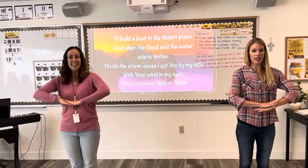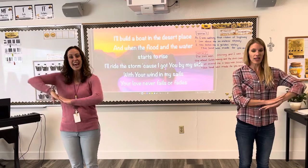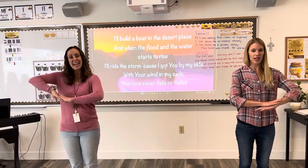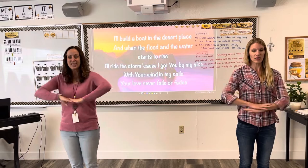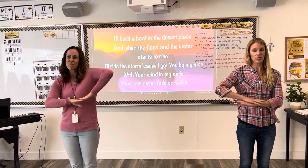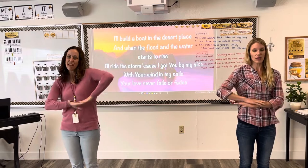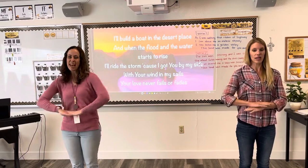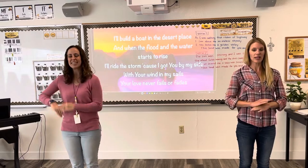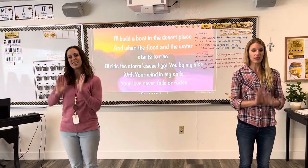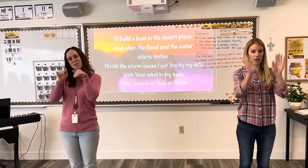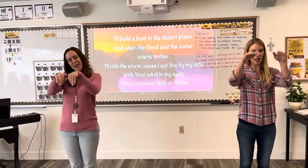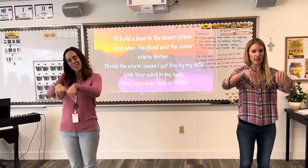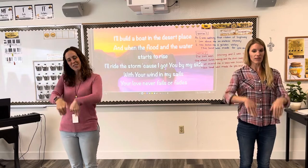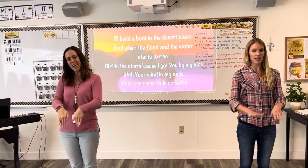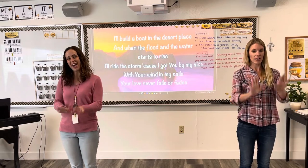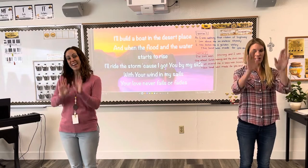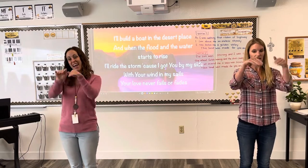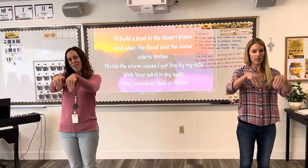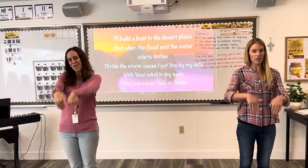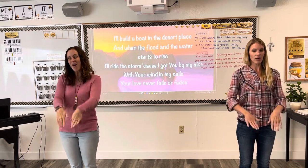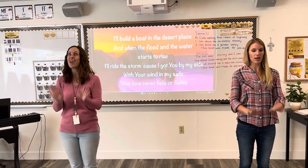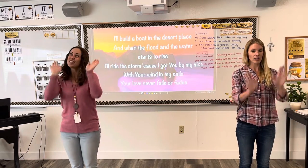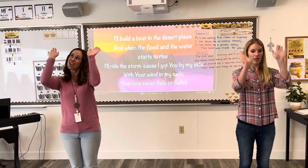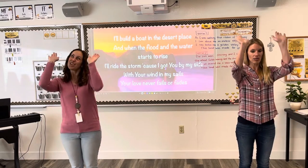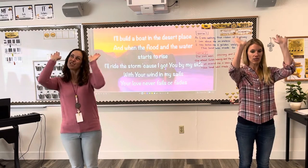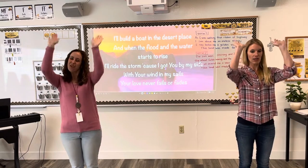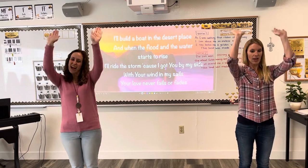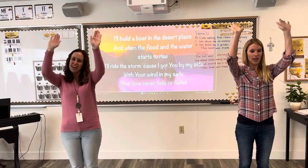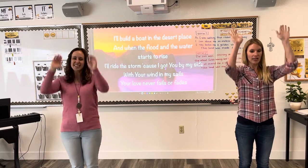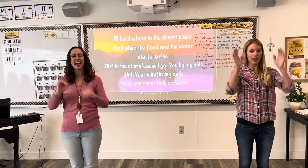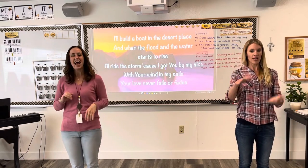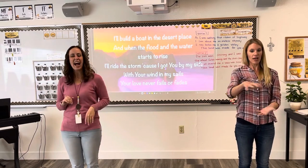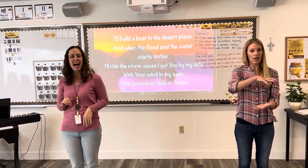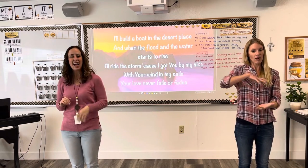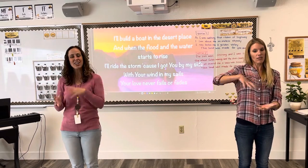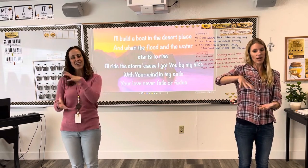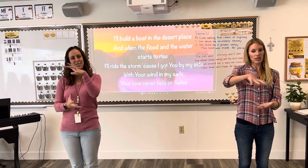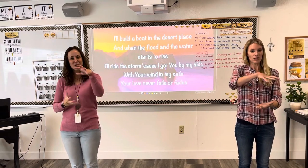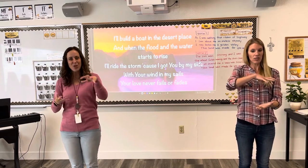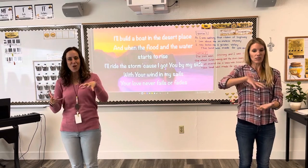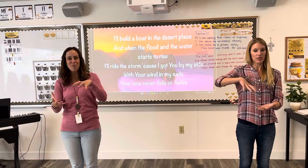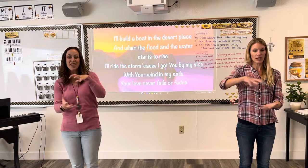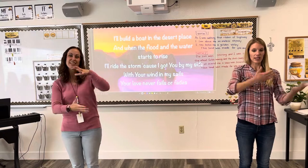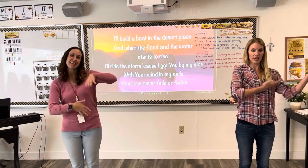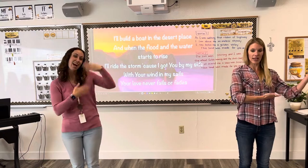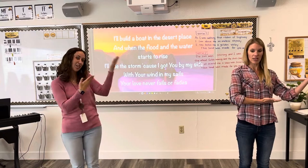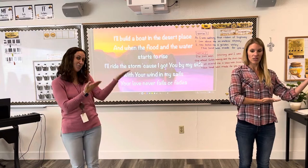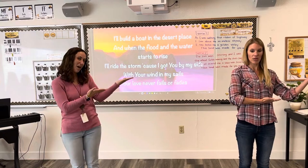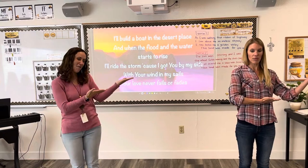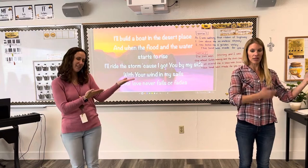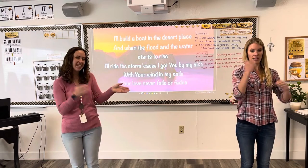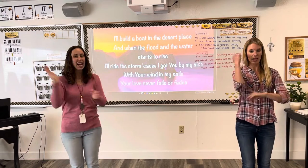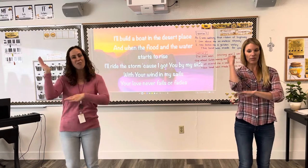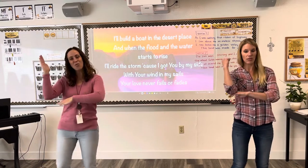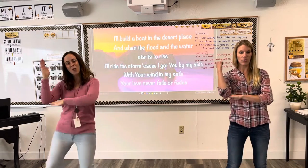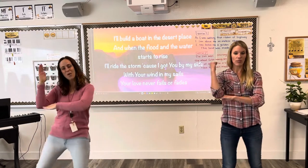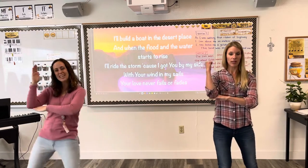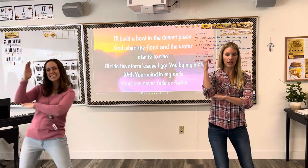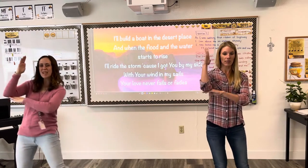days of race And when the sun and the water starts to rise Yeah, I'll ride the storm Cause I've got you by my side But you're going in